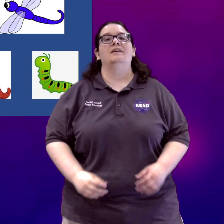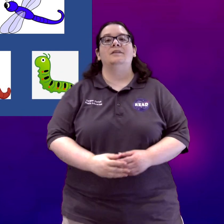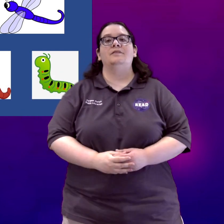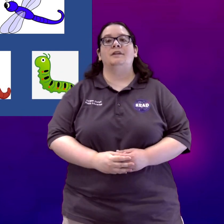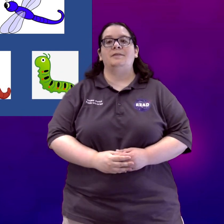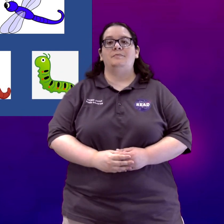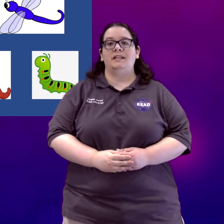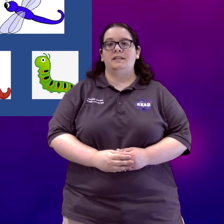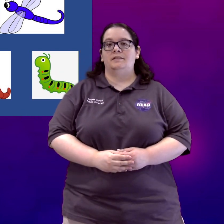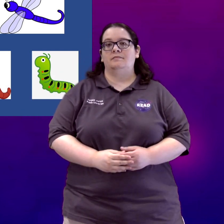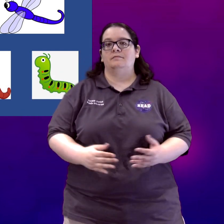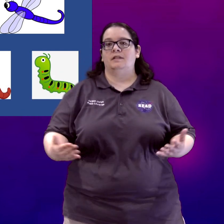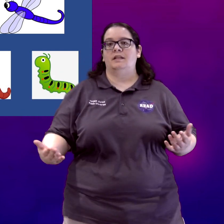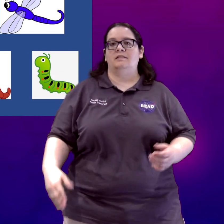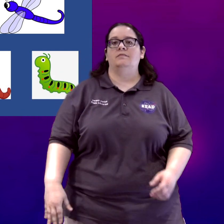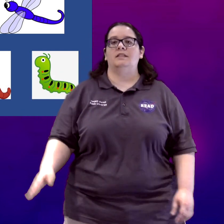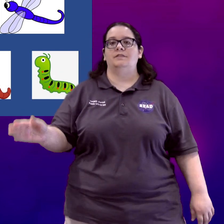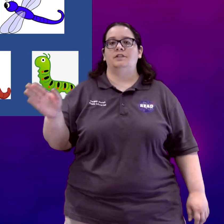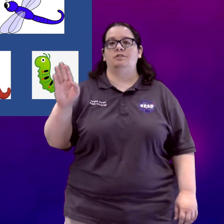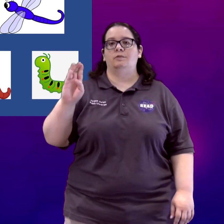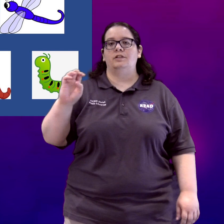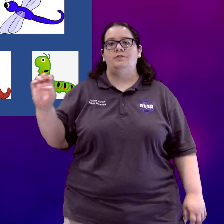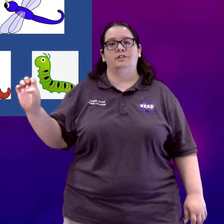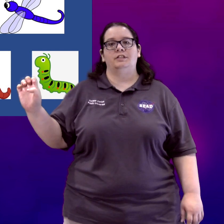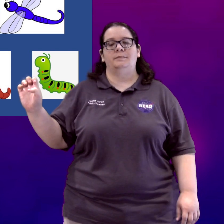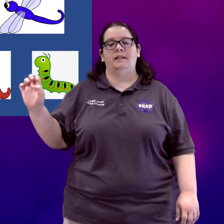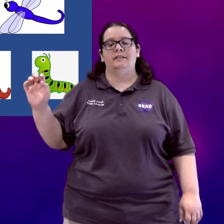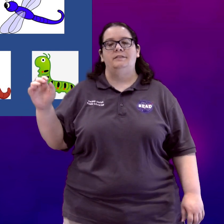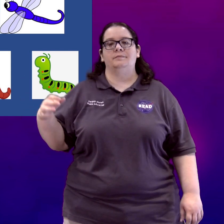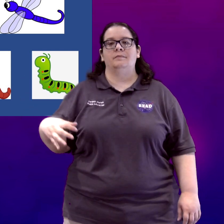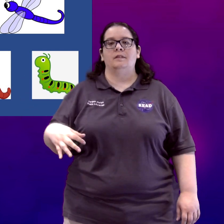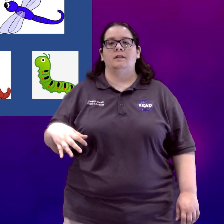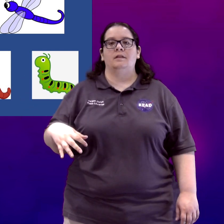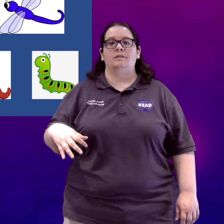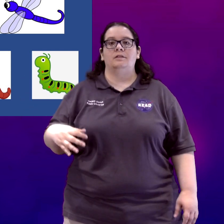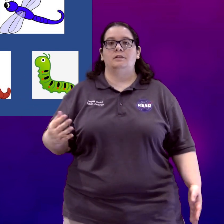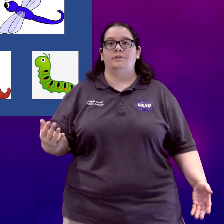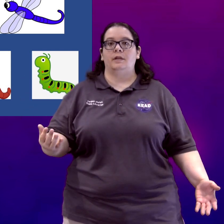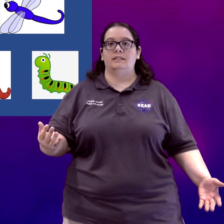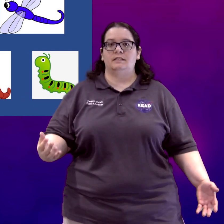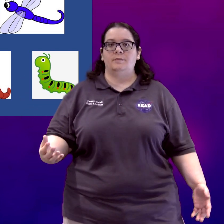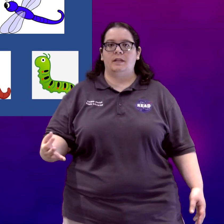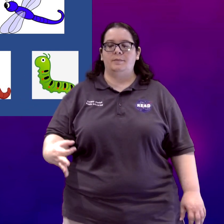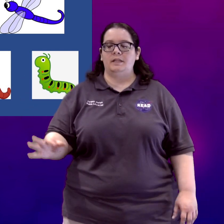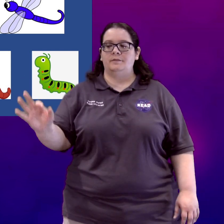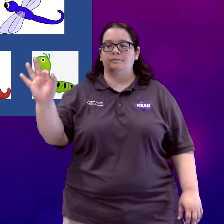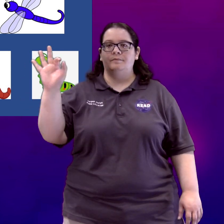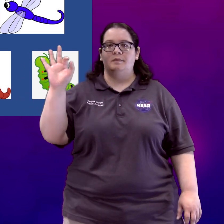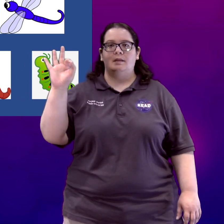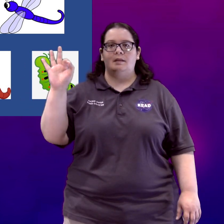For a B, again that's a very short word, you could just spell it or if you got stung by a B, you can